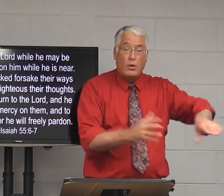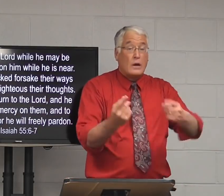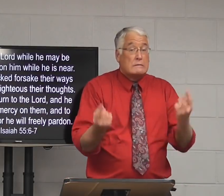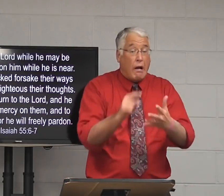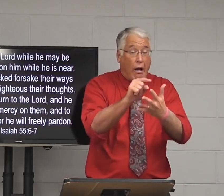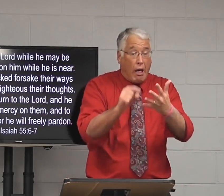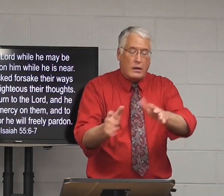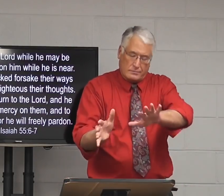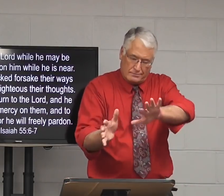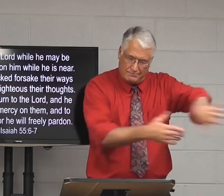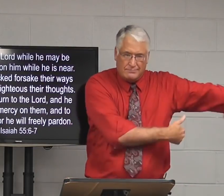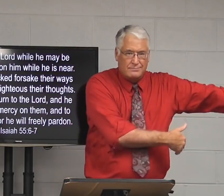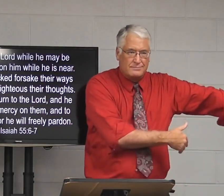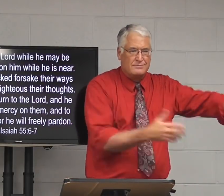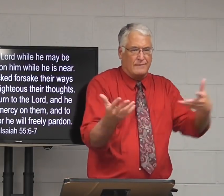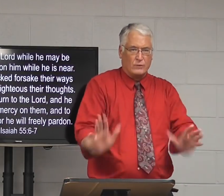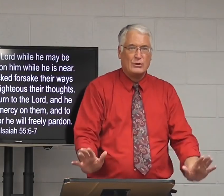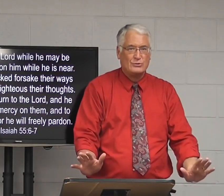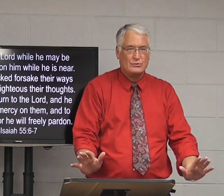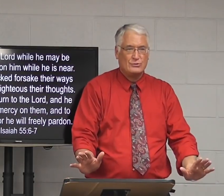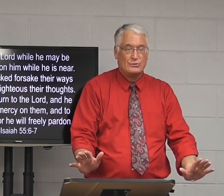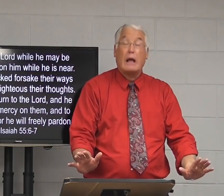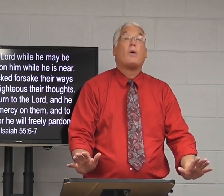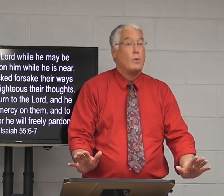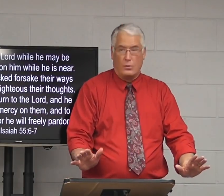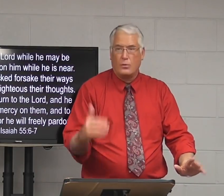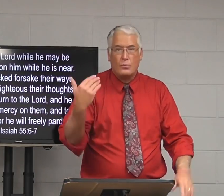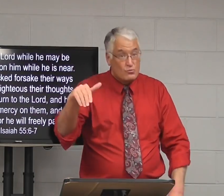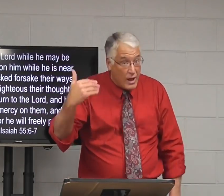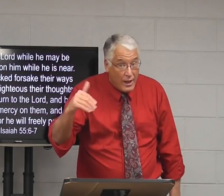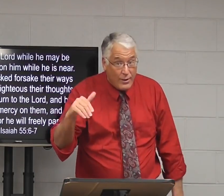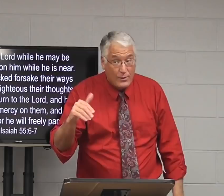So all of our sins are put to the side. Wow.